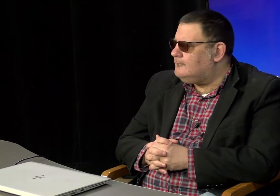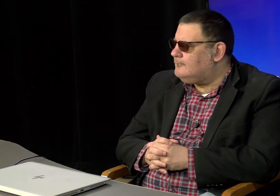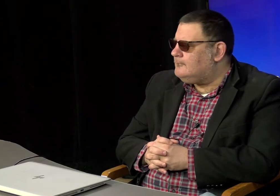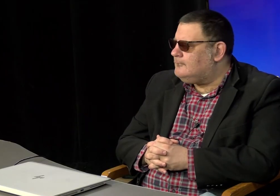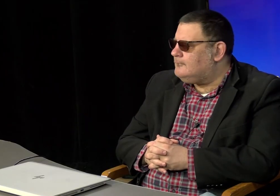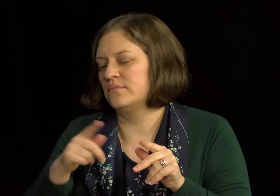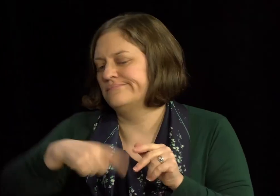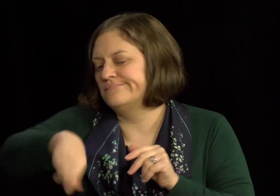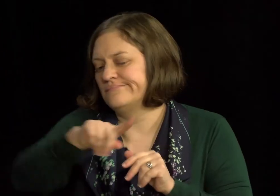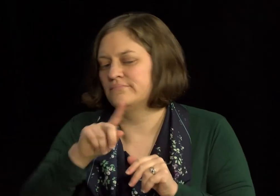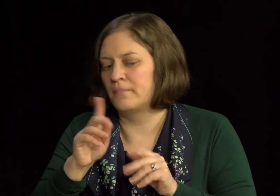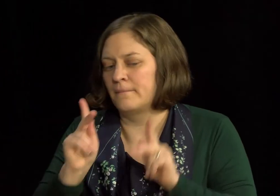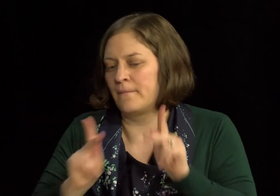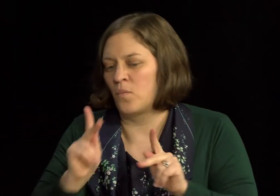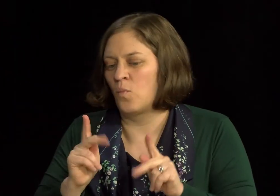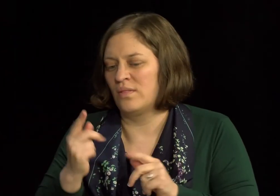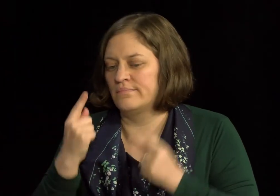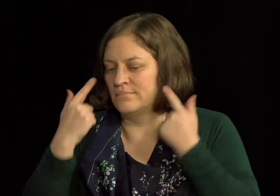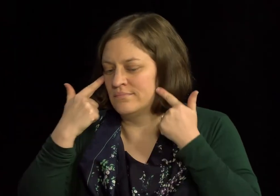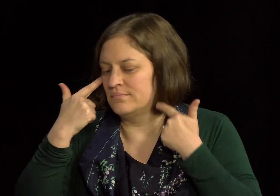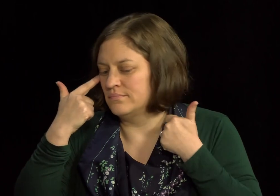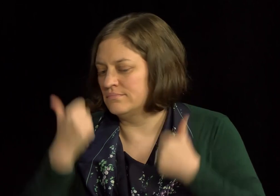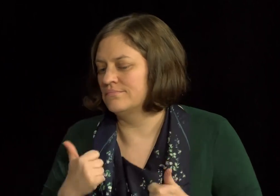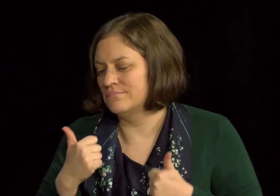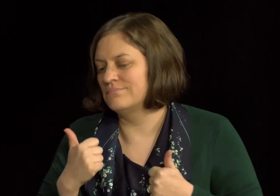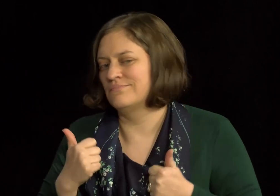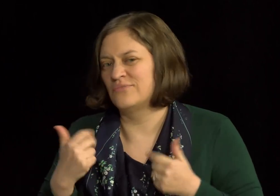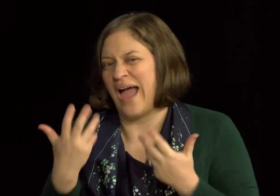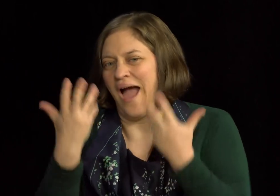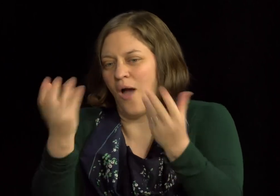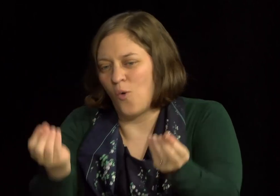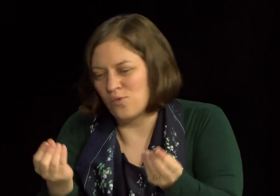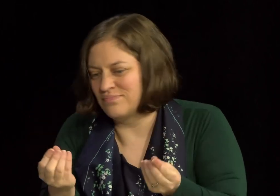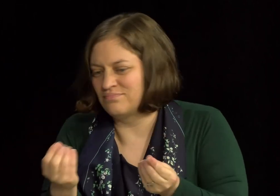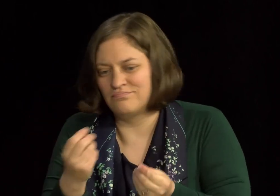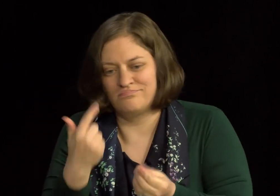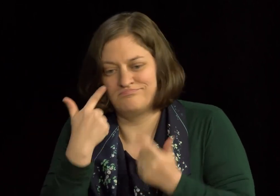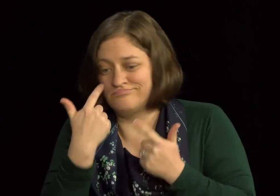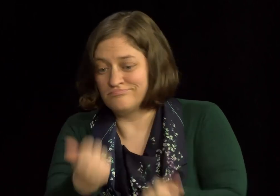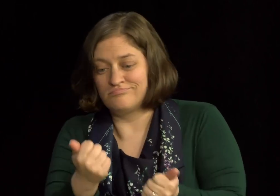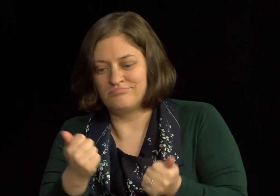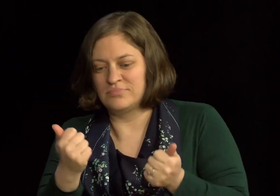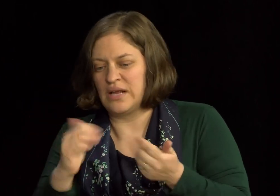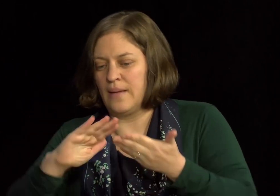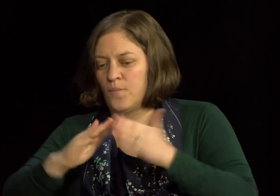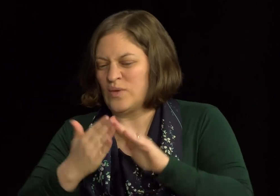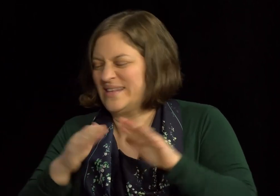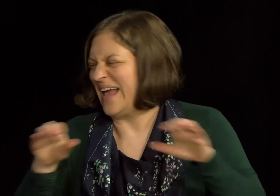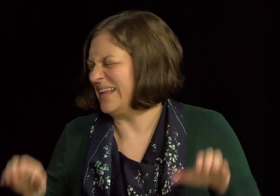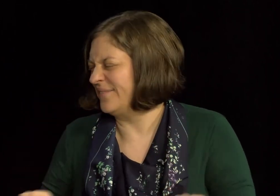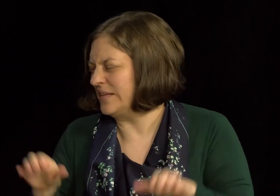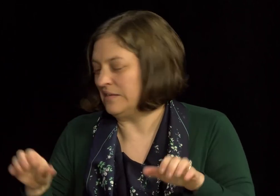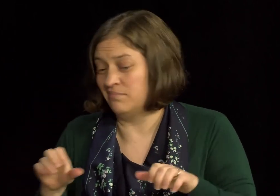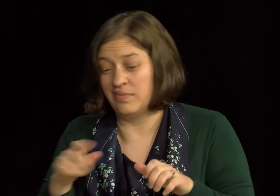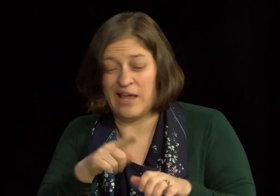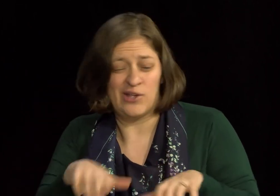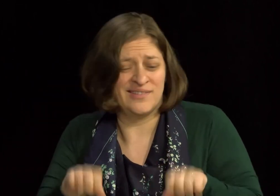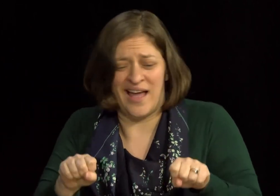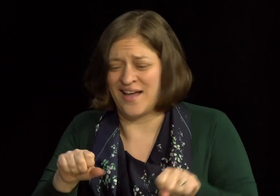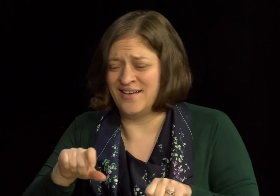Um, it allows people who are deaf-blind or who are, have limited vision, limited hearing, to get out into their communities more, to participate